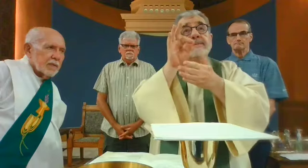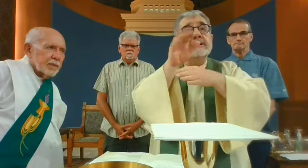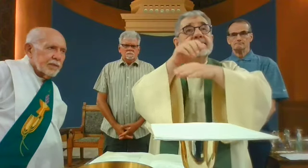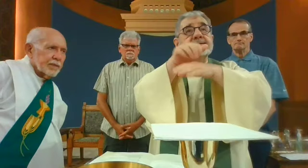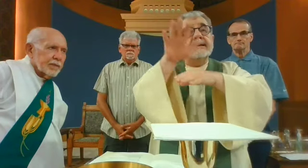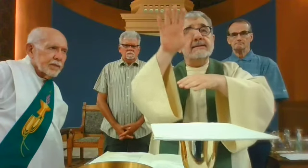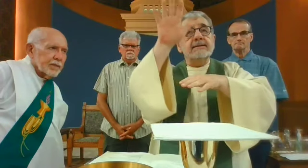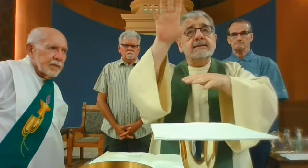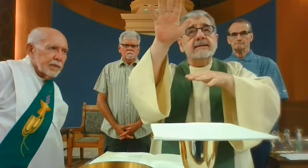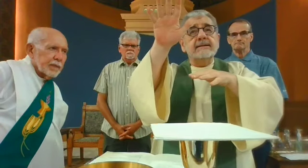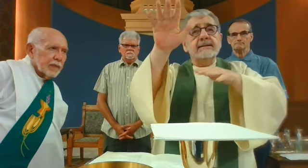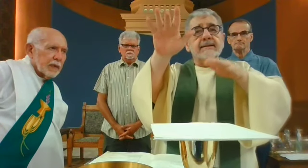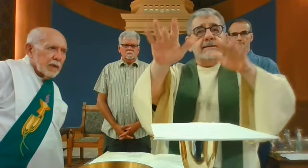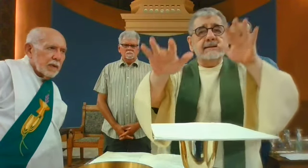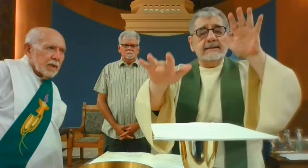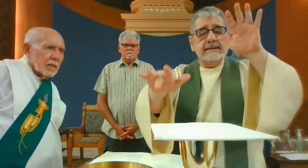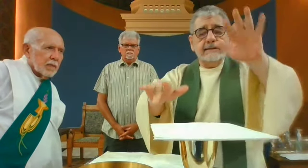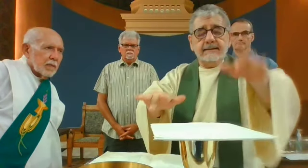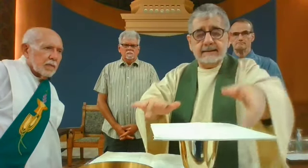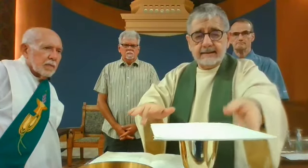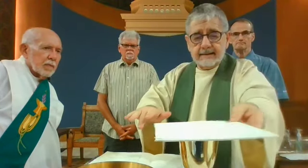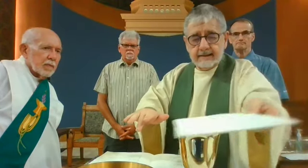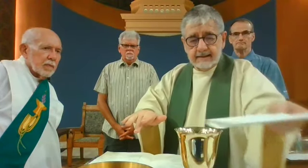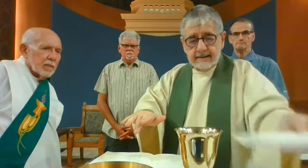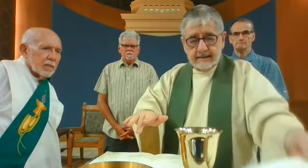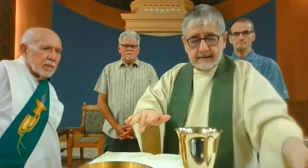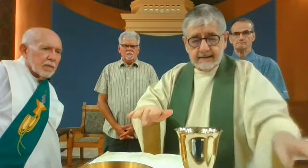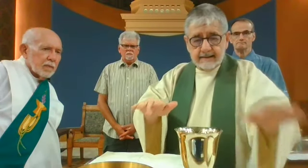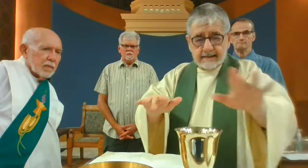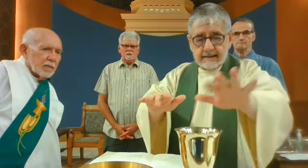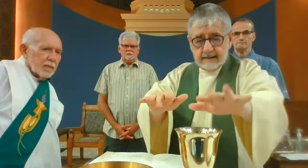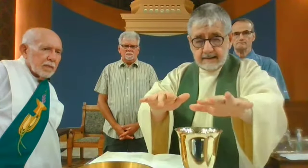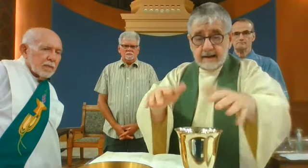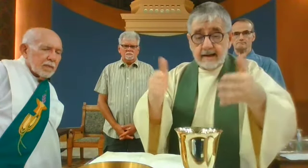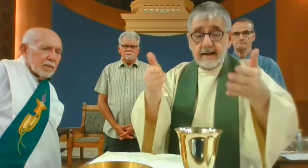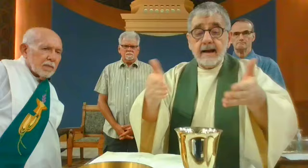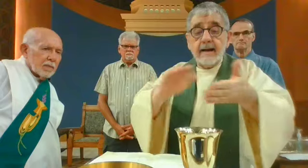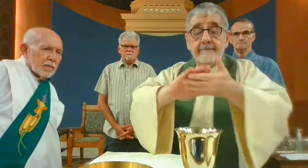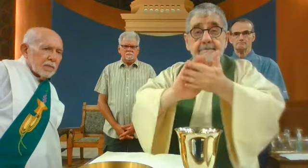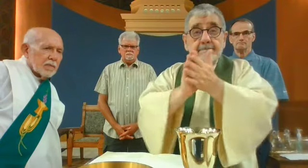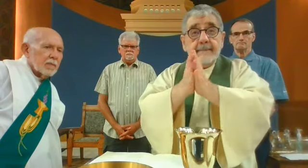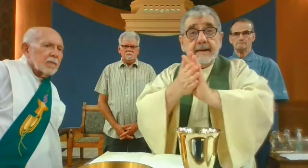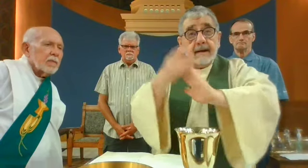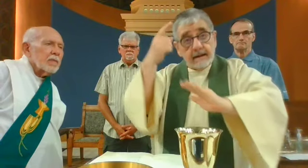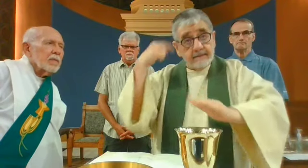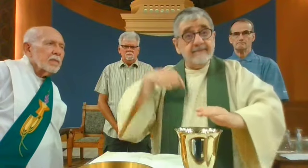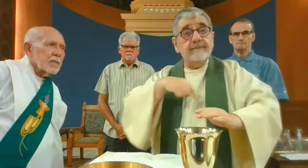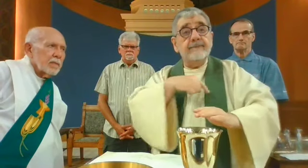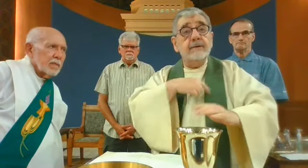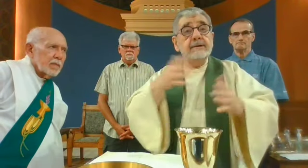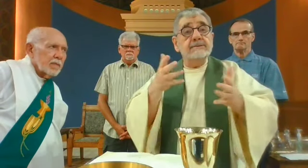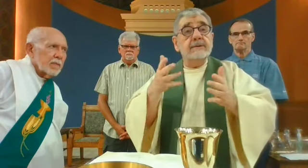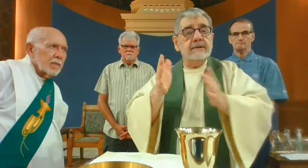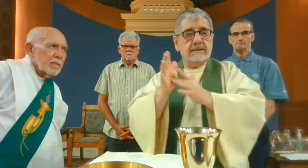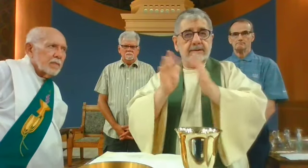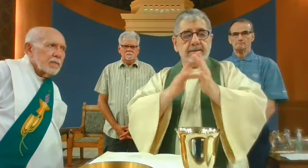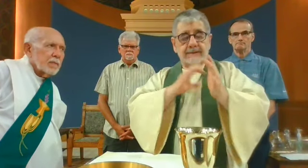Make holy, therefore, these gifts, we pray, by sending down your spirit upon them like the dewfall, so that they may become for